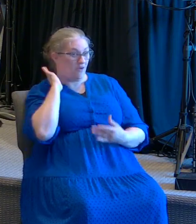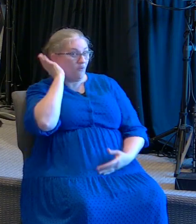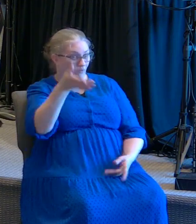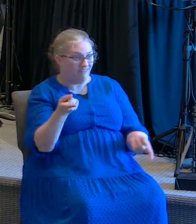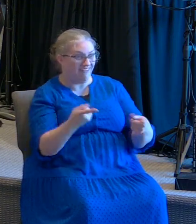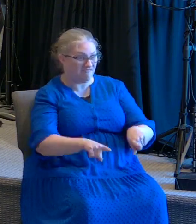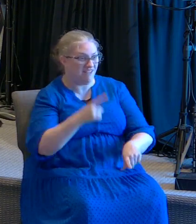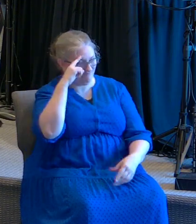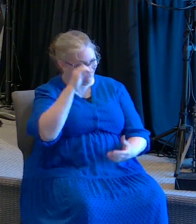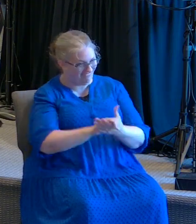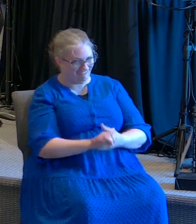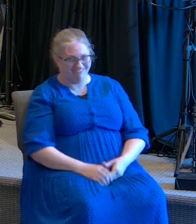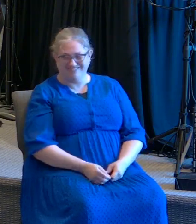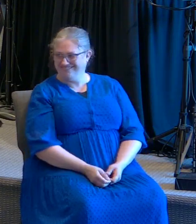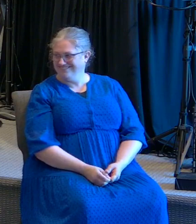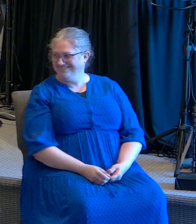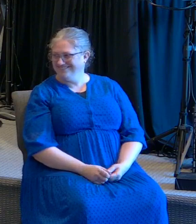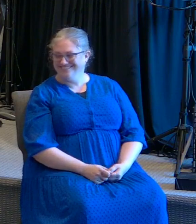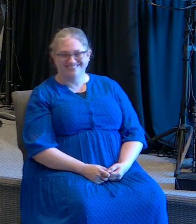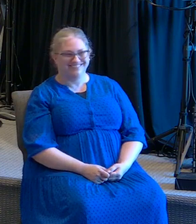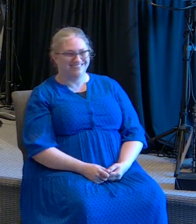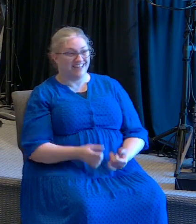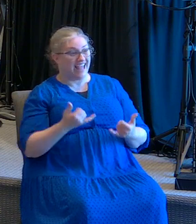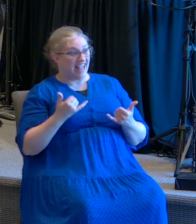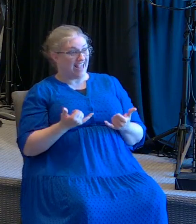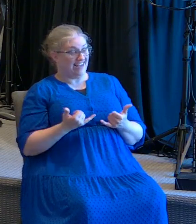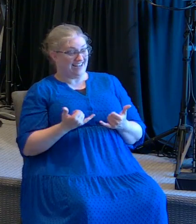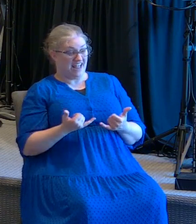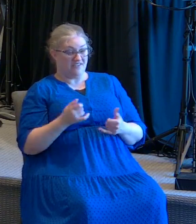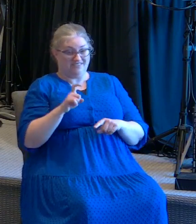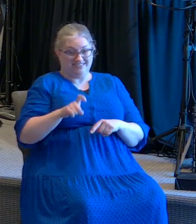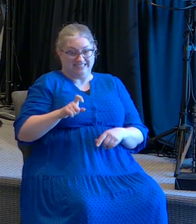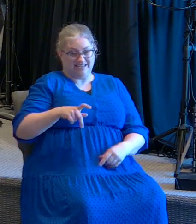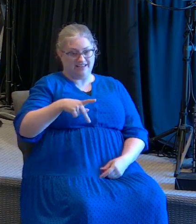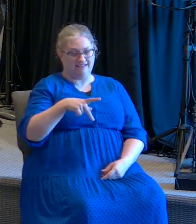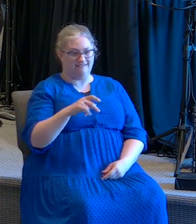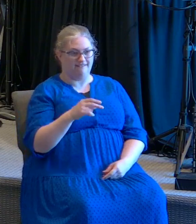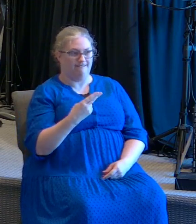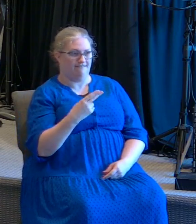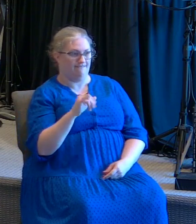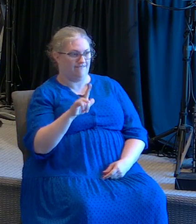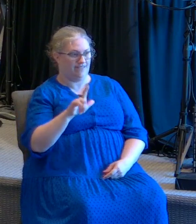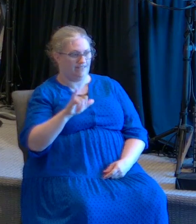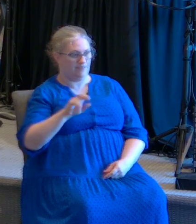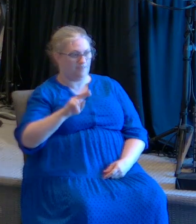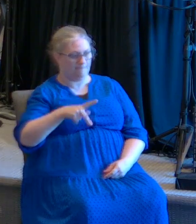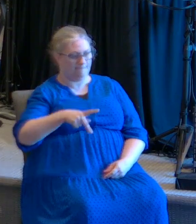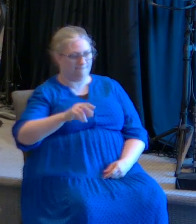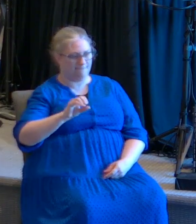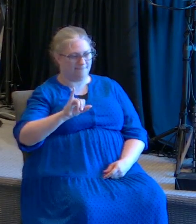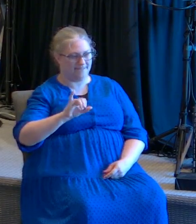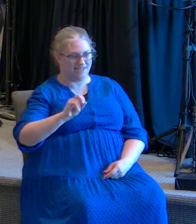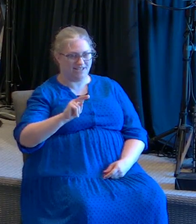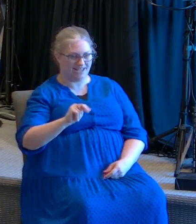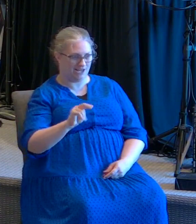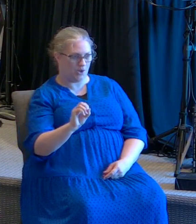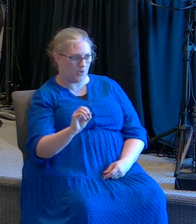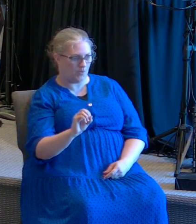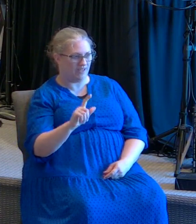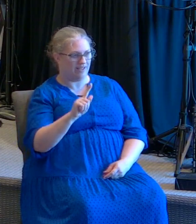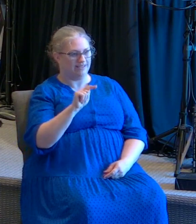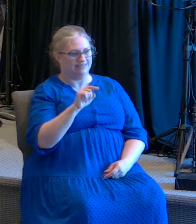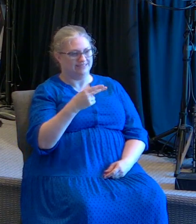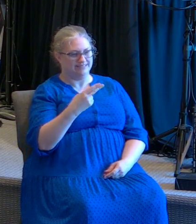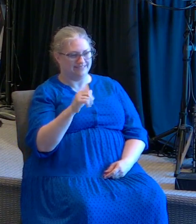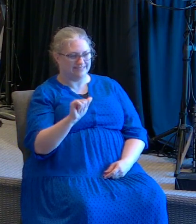Amén. Amén. Now we need some Filipino. We need some Thai. We need some German and Polish and Russian.